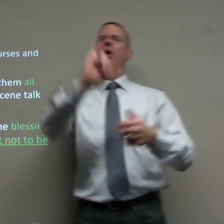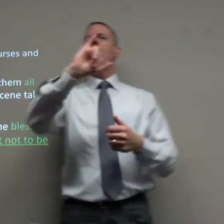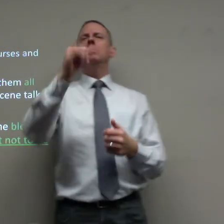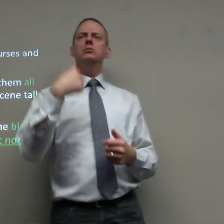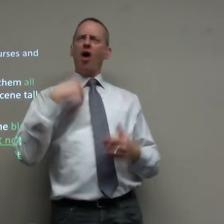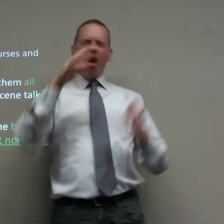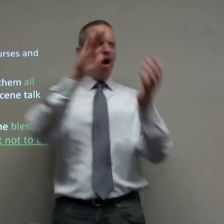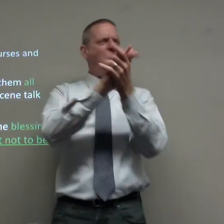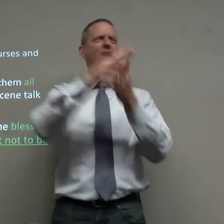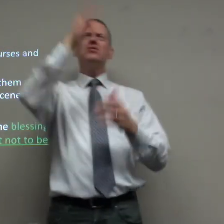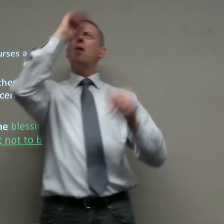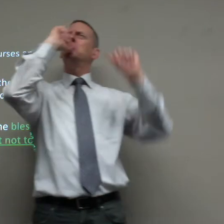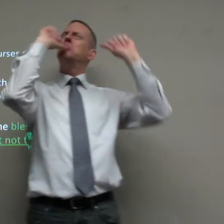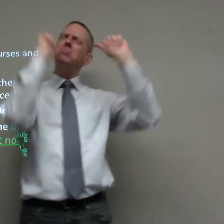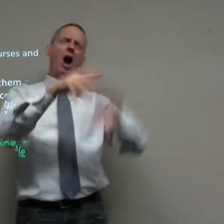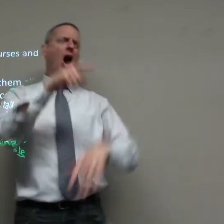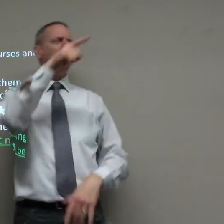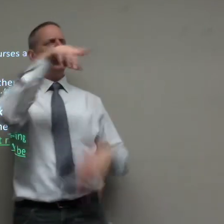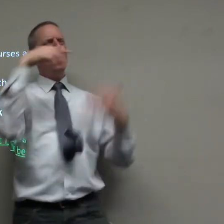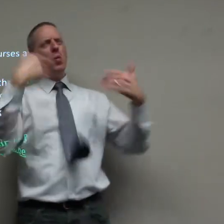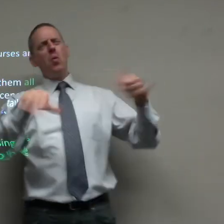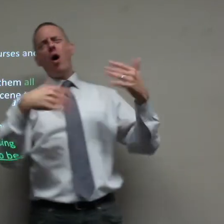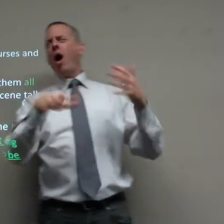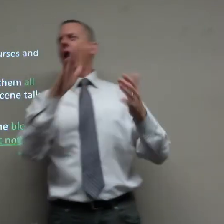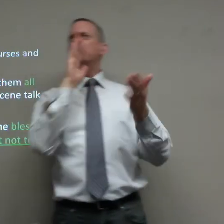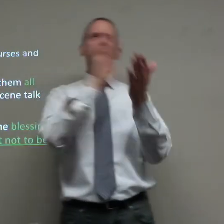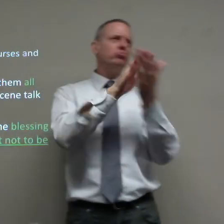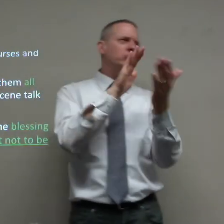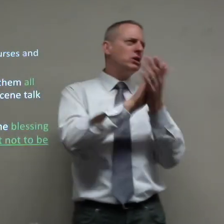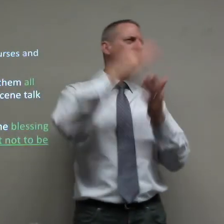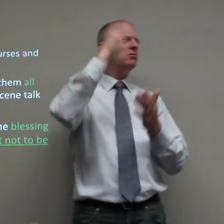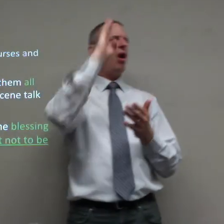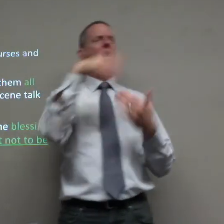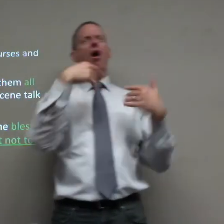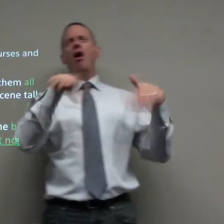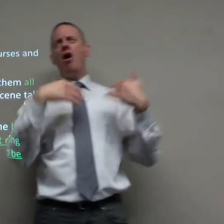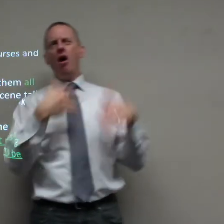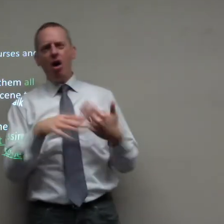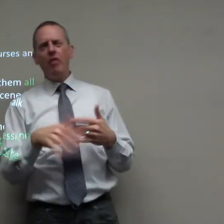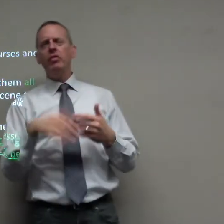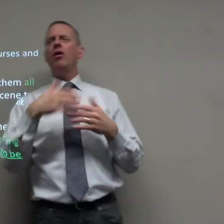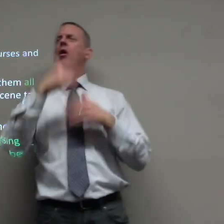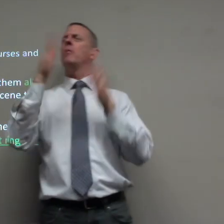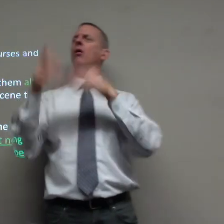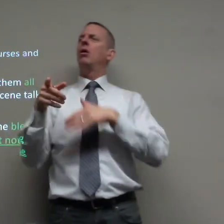these things walk not to be so say oh praise God it's a blessing